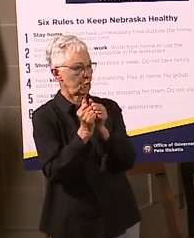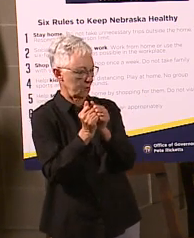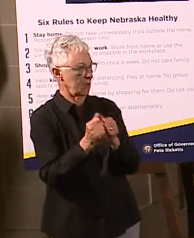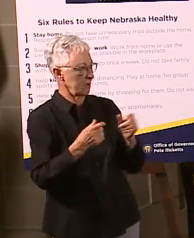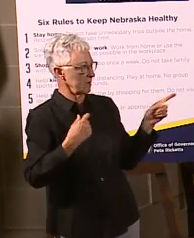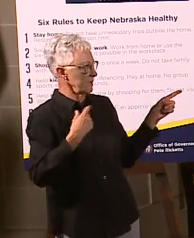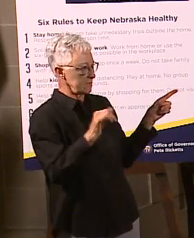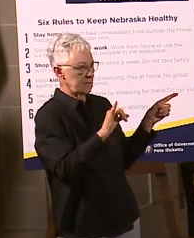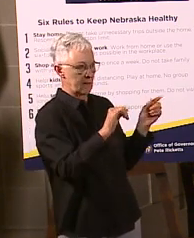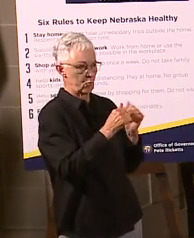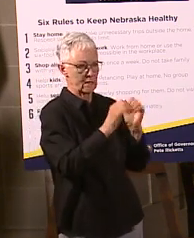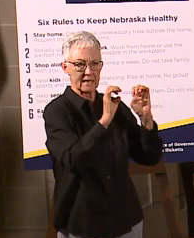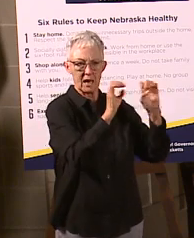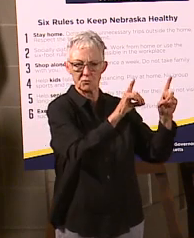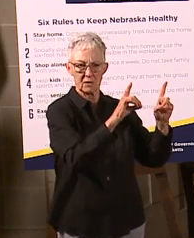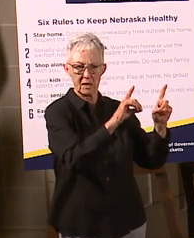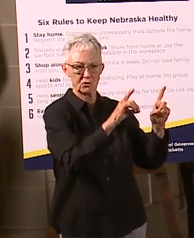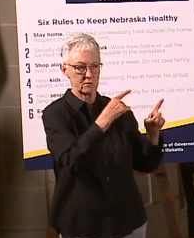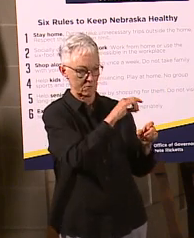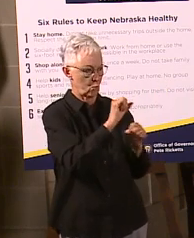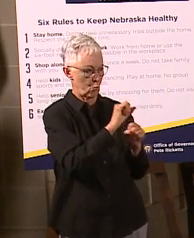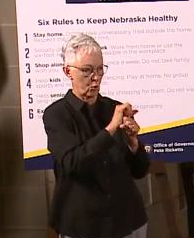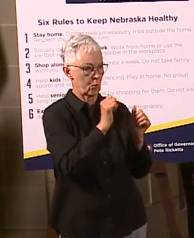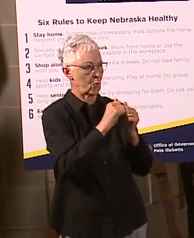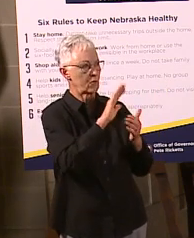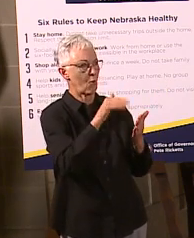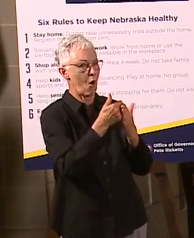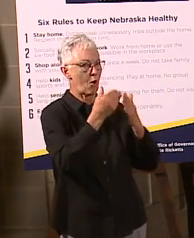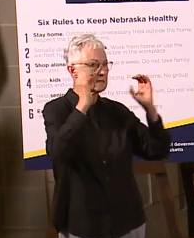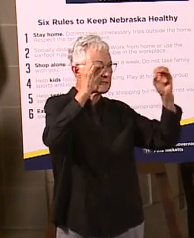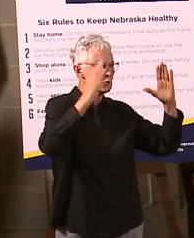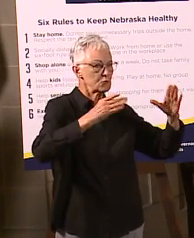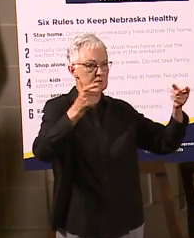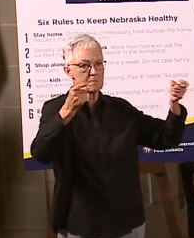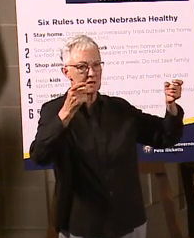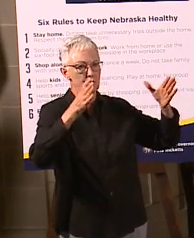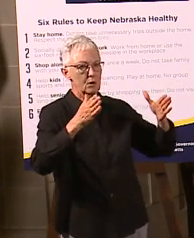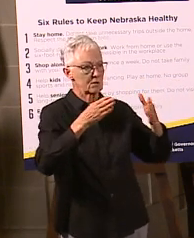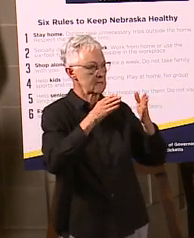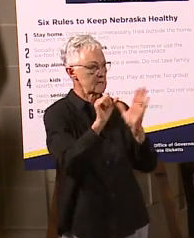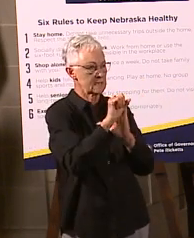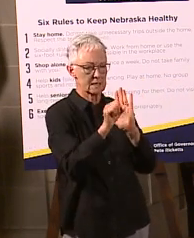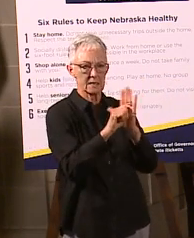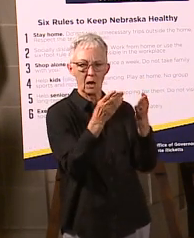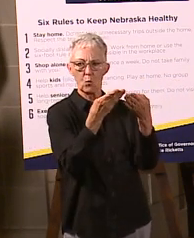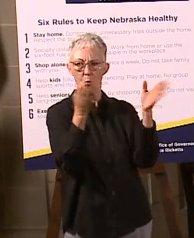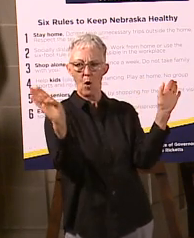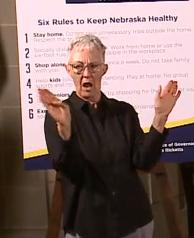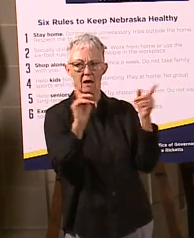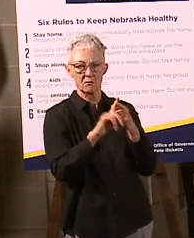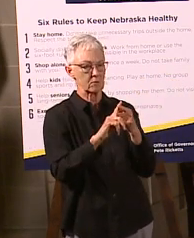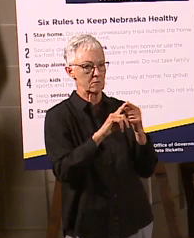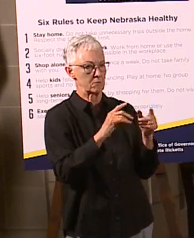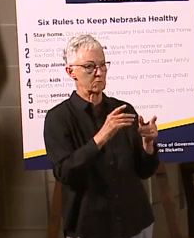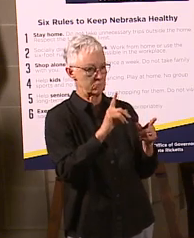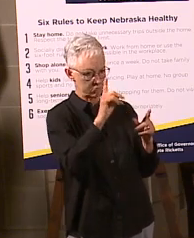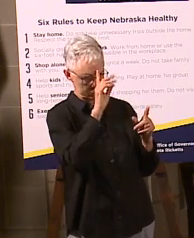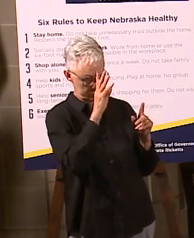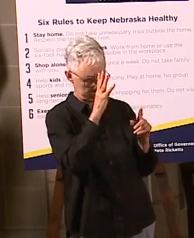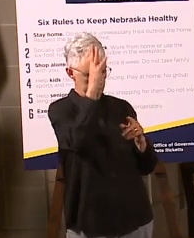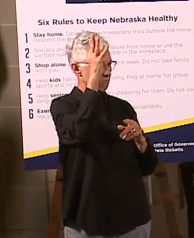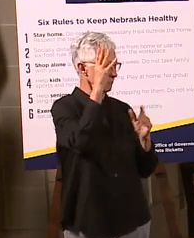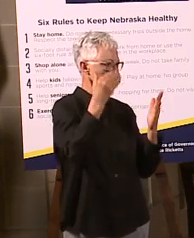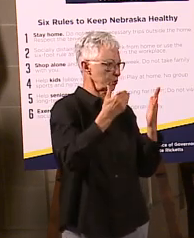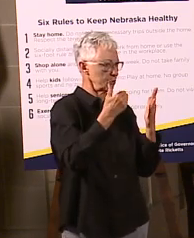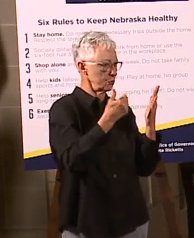this. Again, local public health directors will have the, you know, it's ultimately going to be their call what to do. But people ask for our